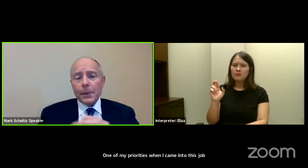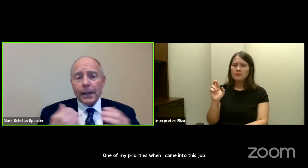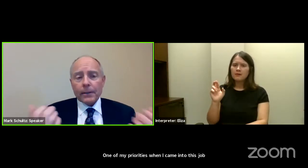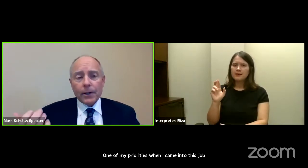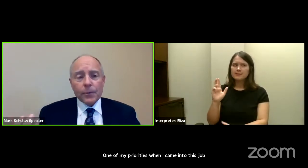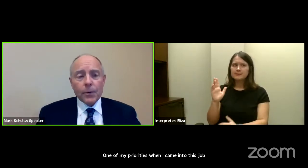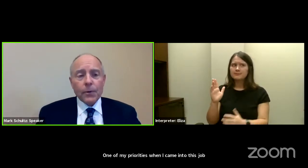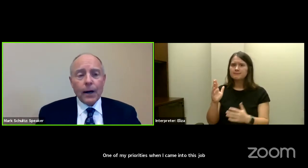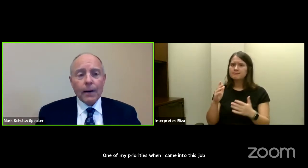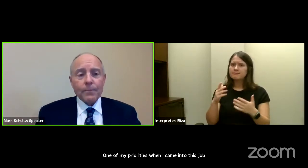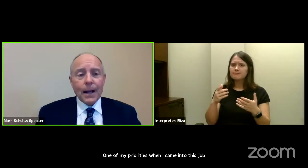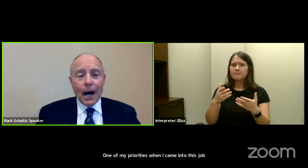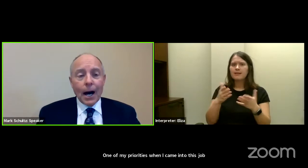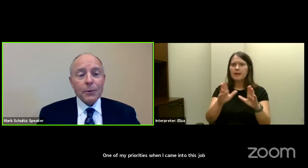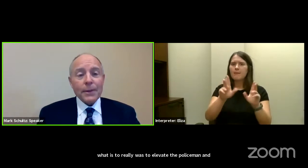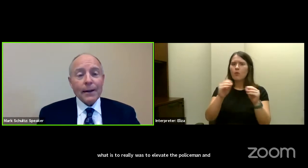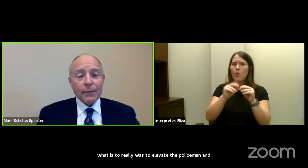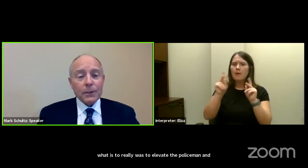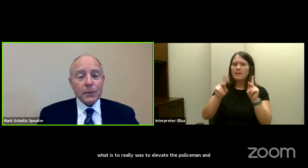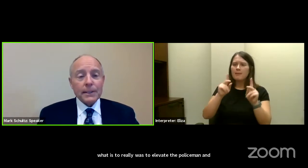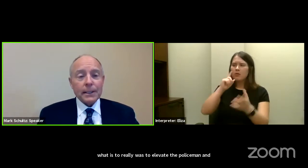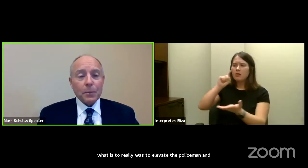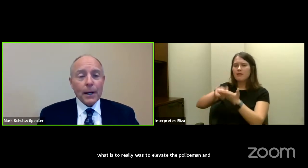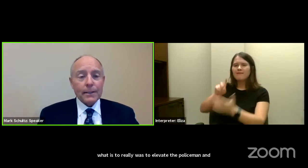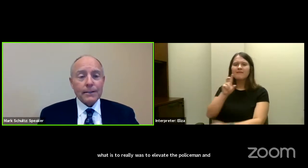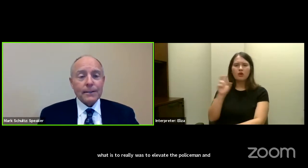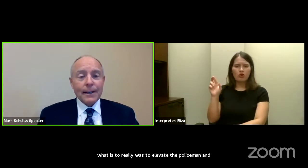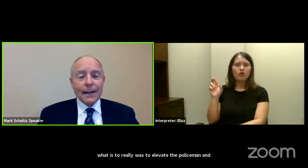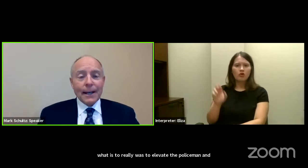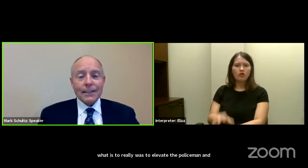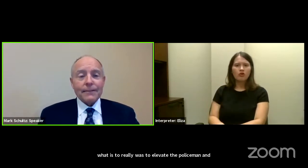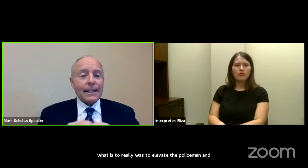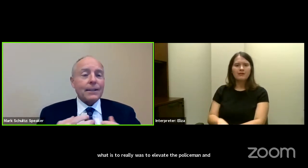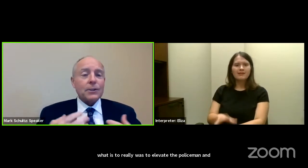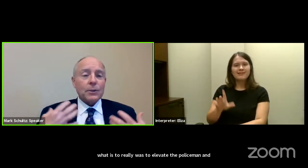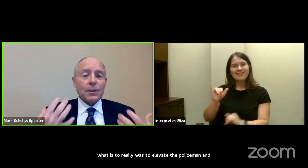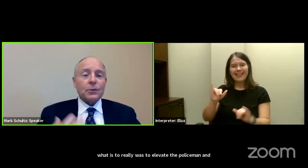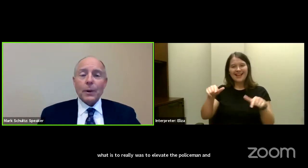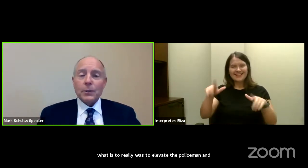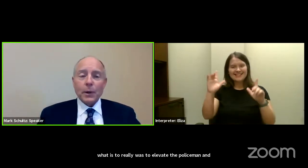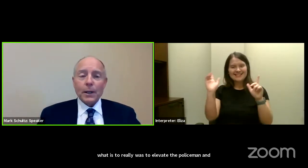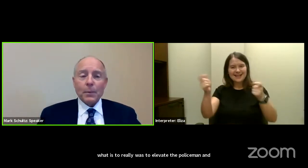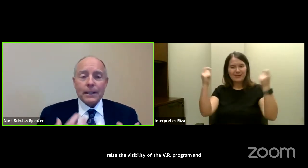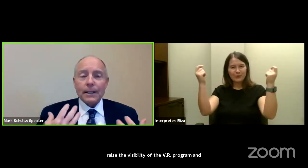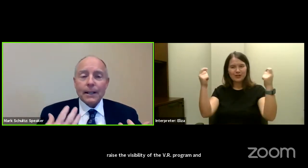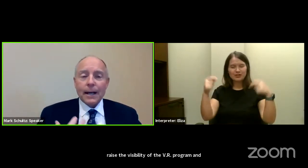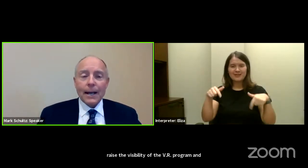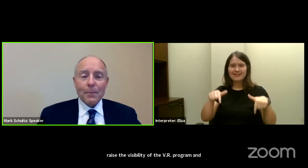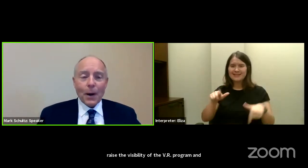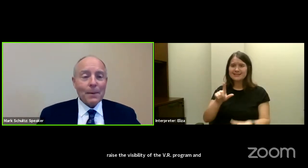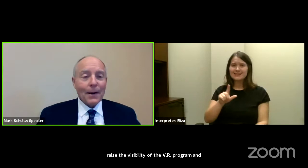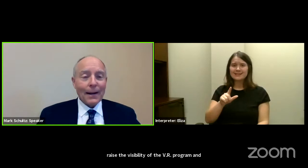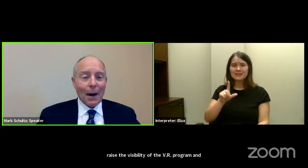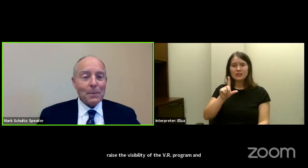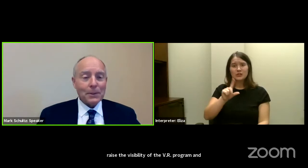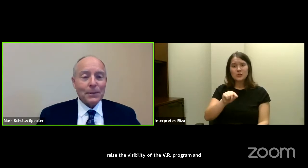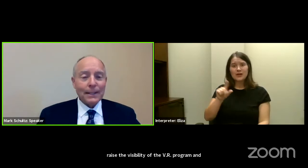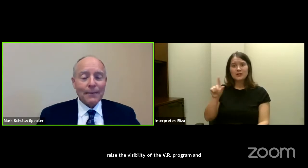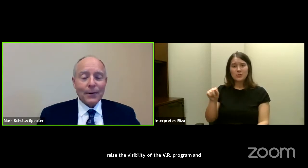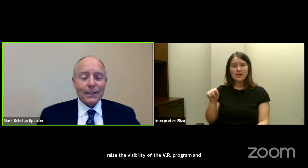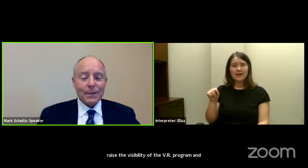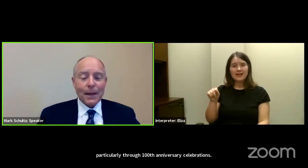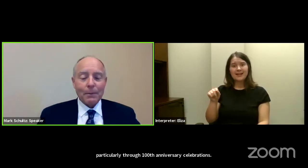and particularly through 100th anniversary celebrations. As I said, this was 2020 presented a primary